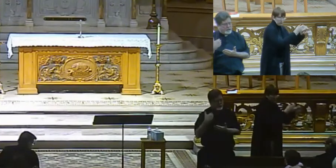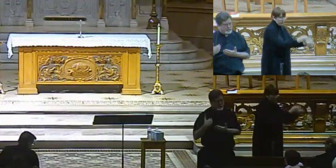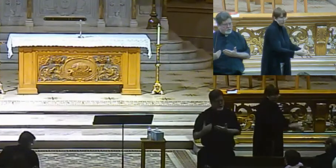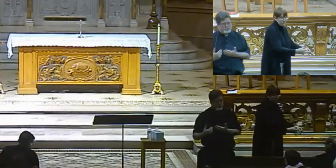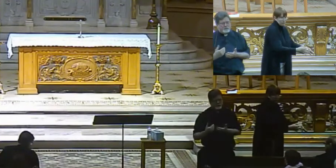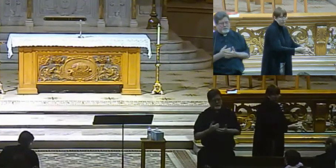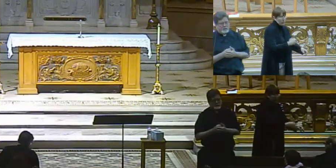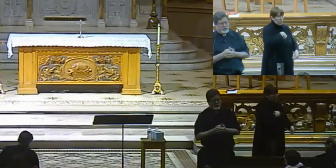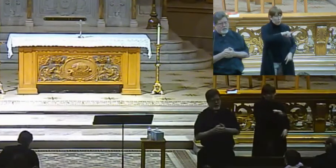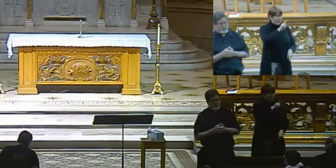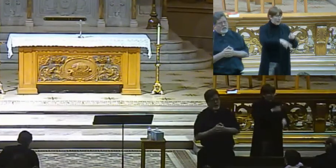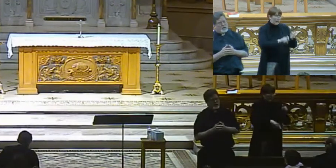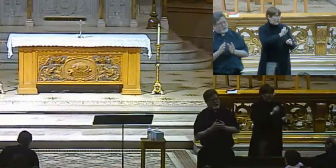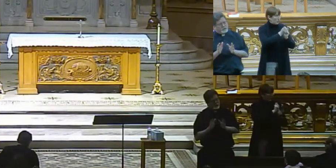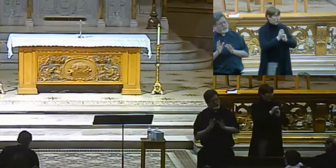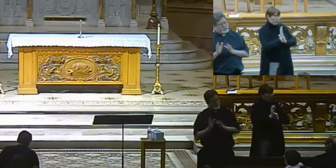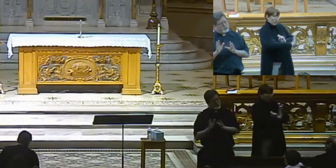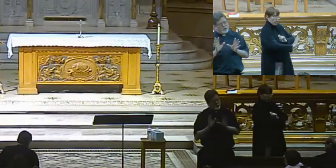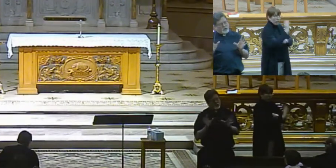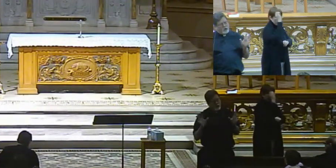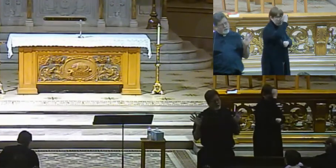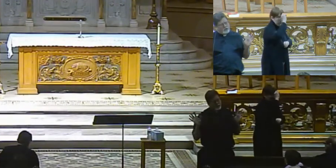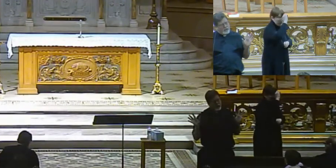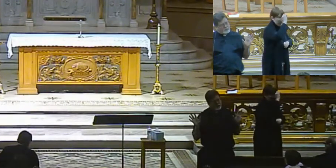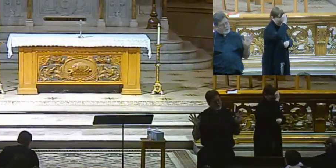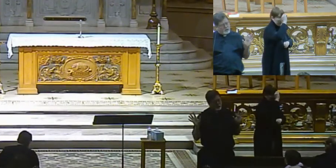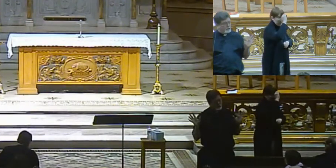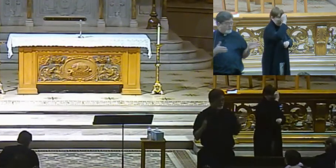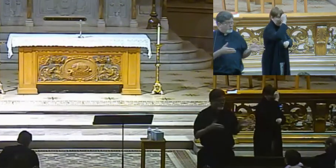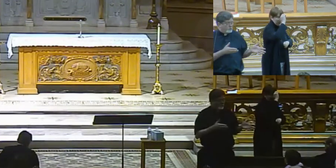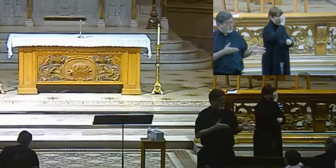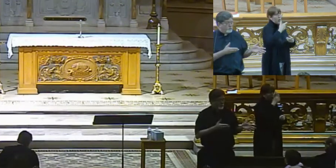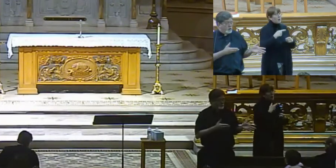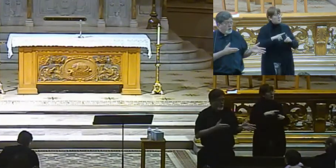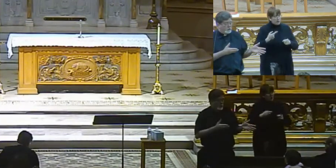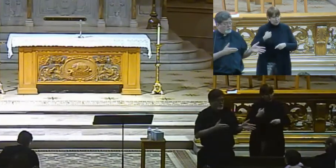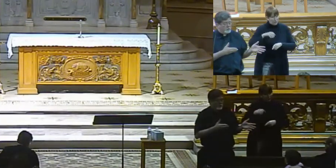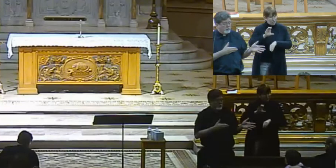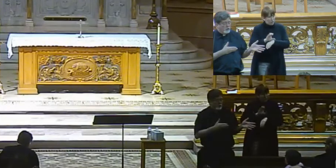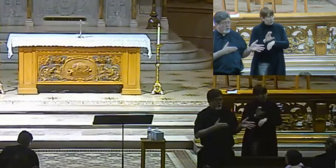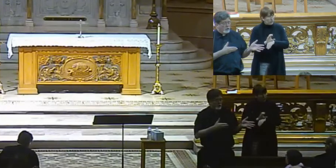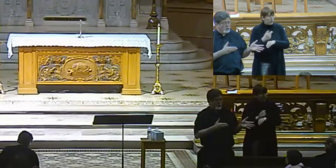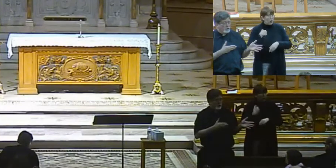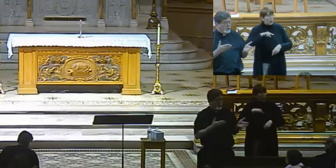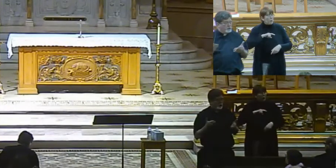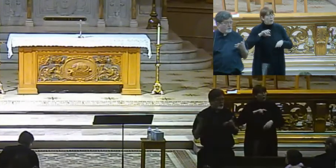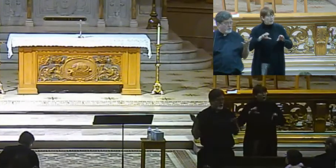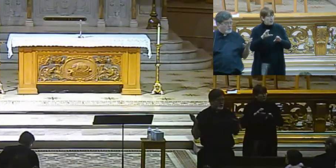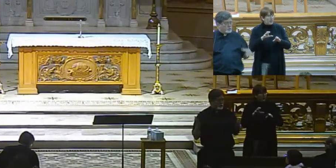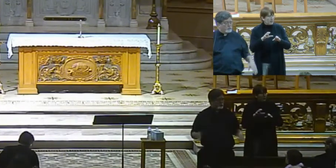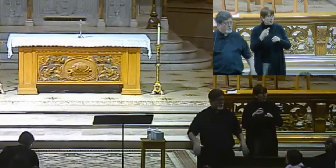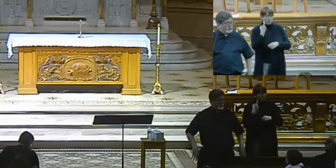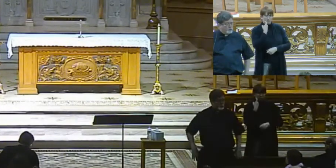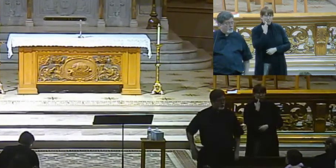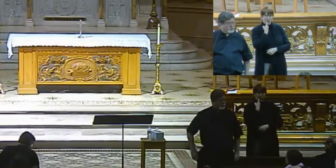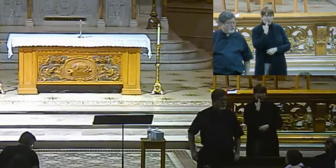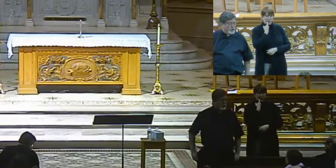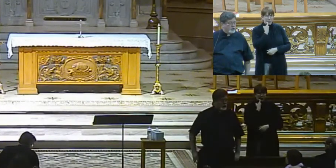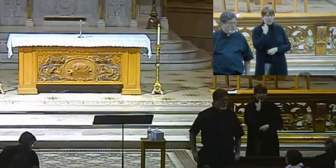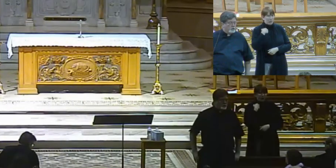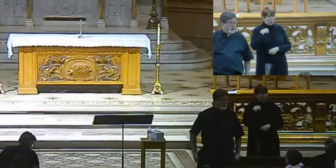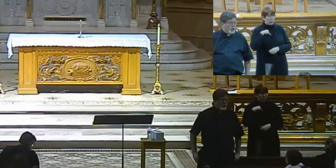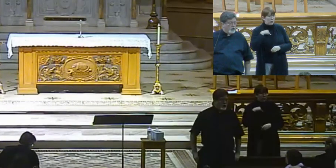been handed down to us from the beginning. So this is, so we know that, yes, we can. In fact, we've done it. All right? In the last few years, we've